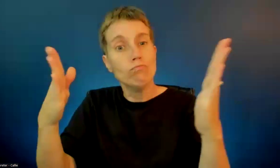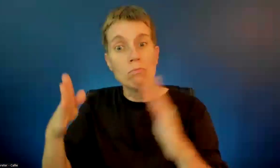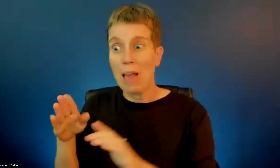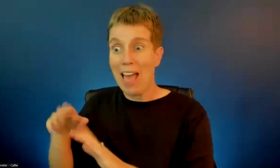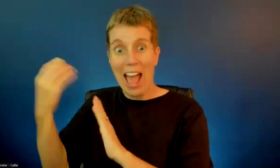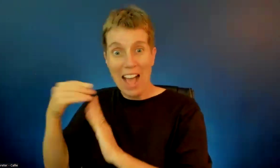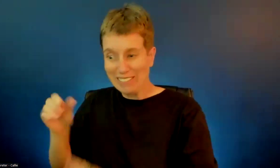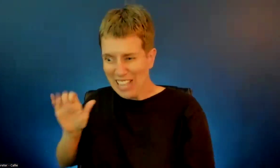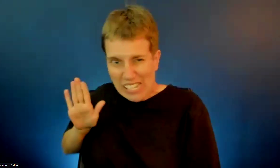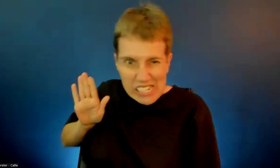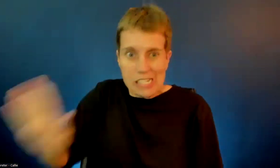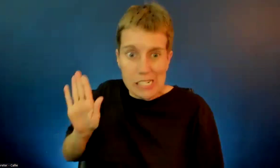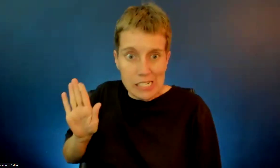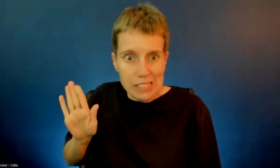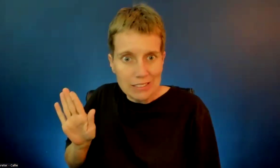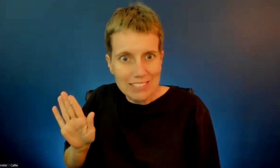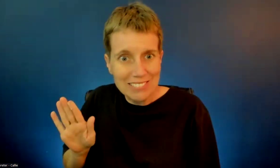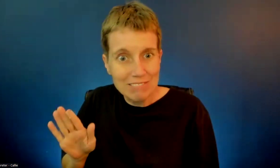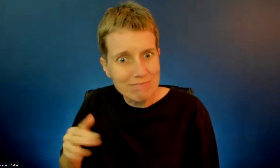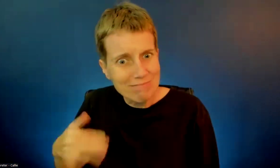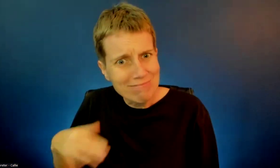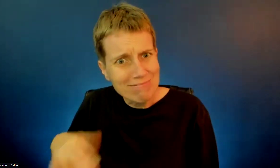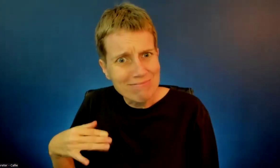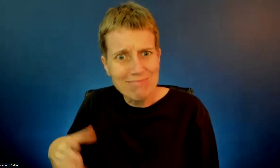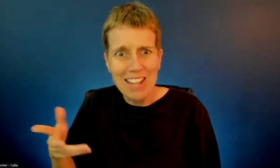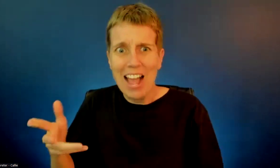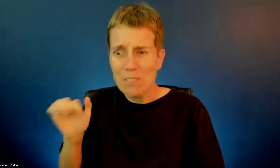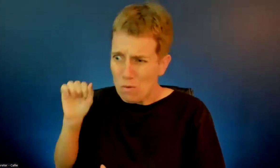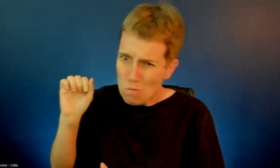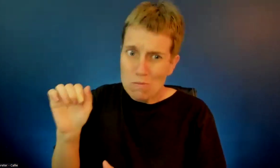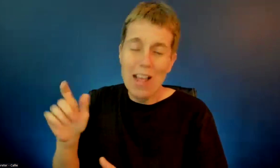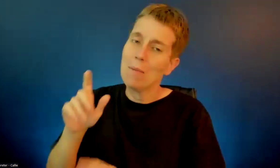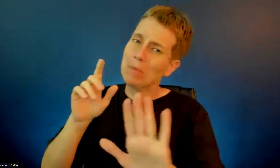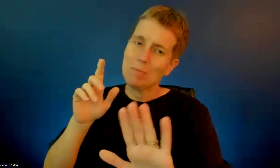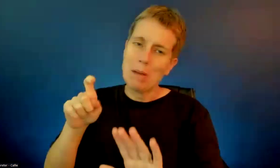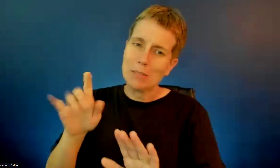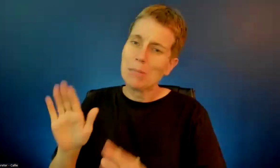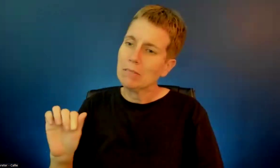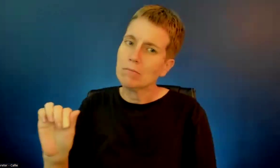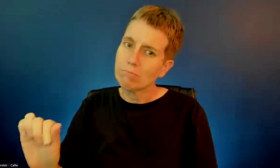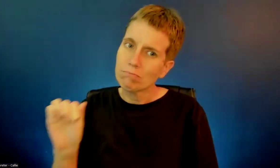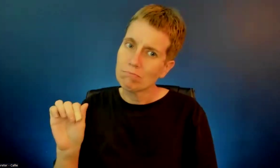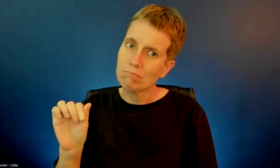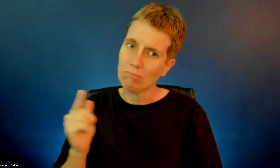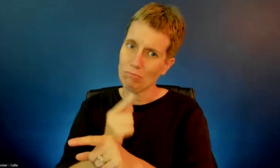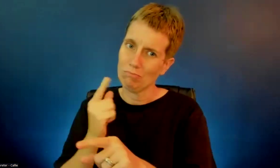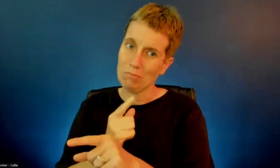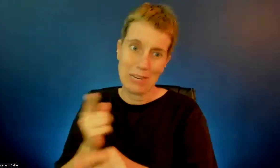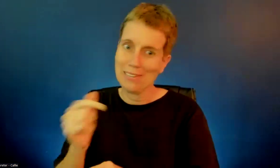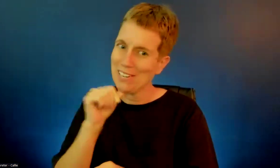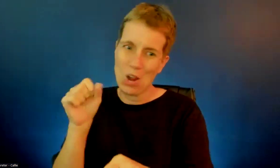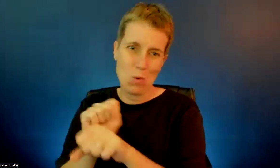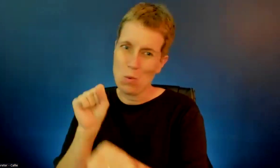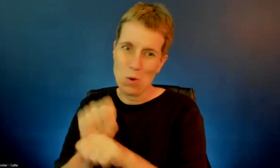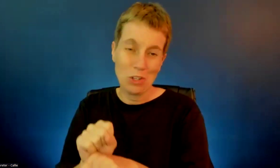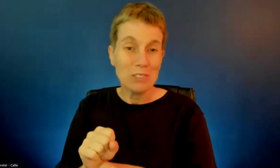smacking it is not five pounds of force. So, yes. Anybody else have a thought